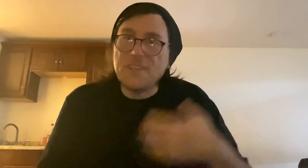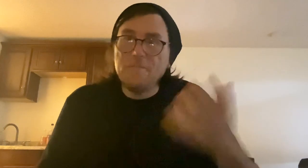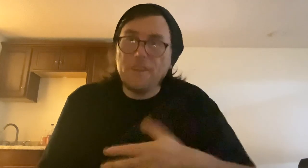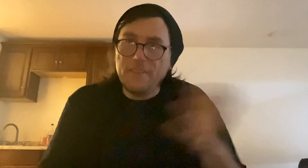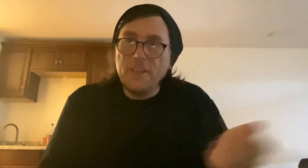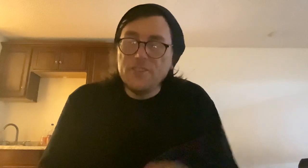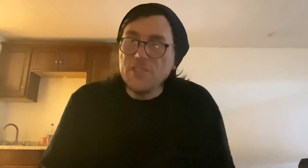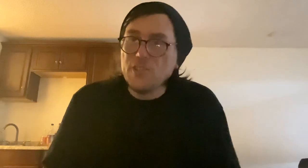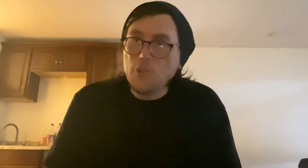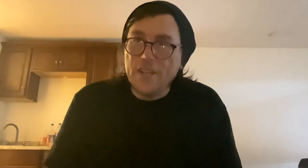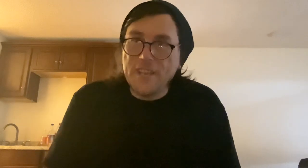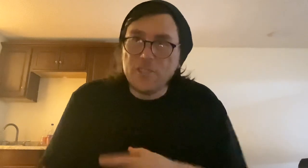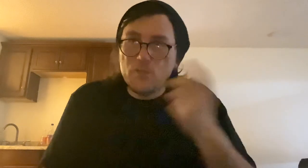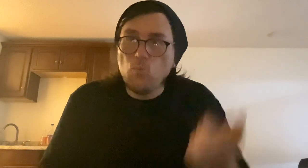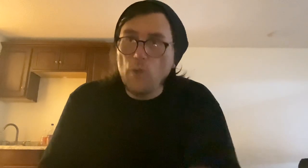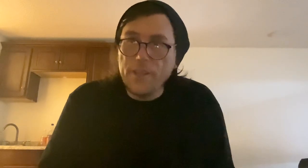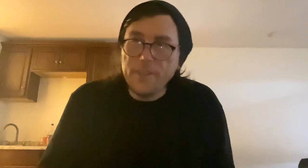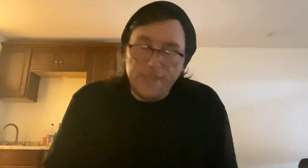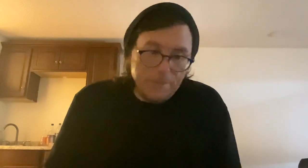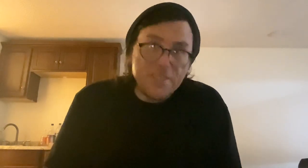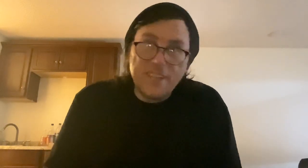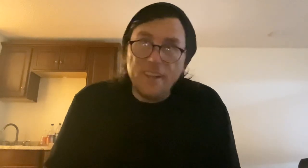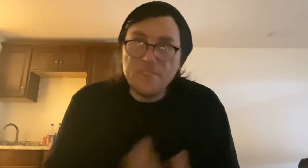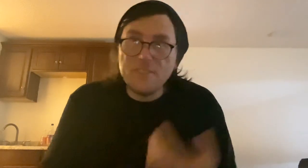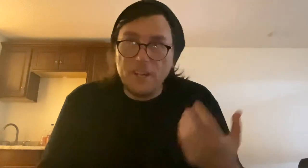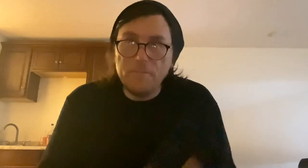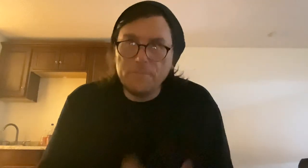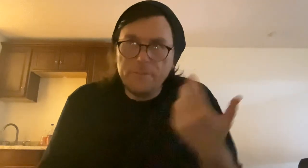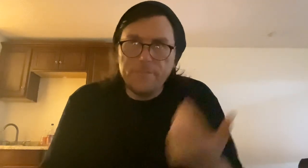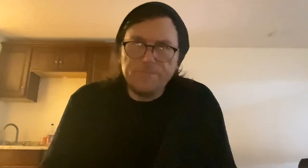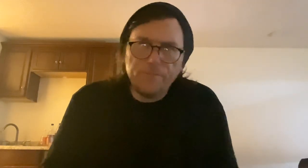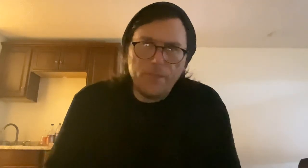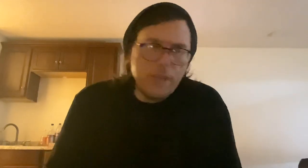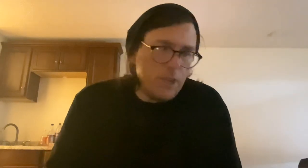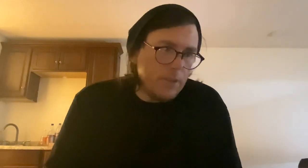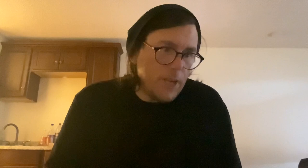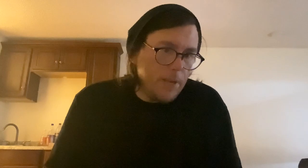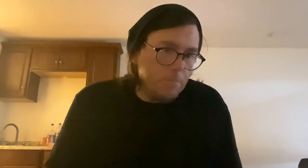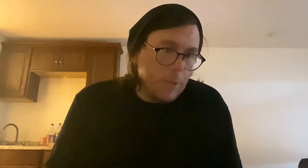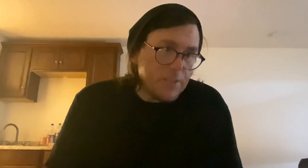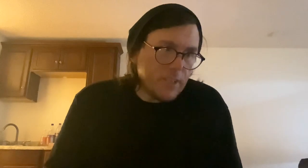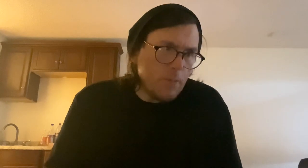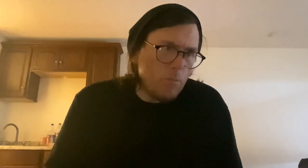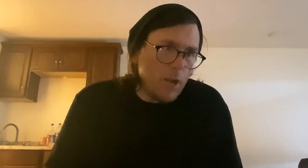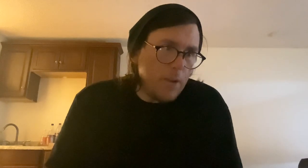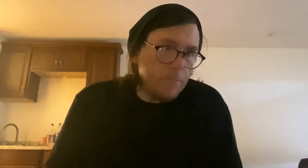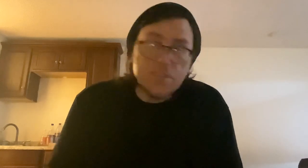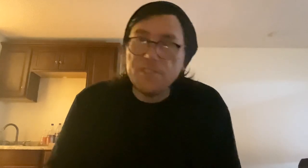stuff and does the transactions with the sales, you know, basically the sales